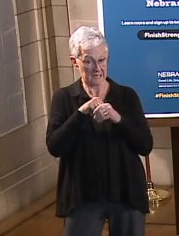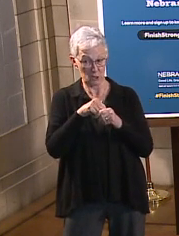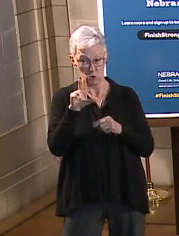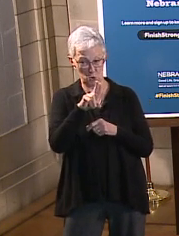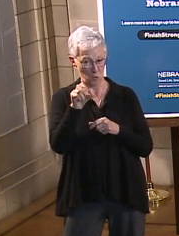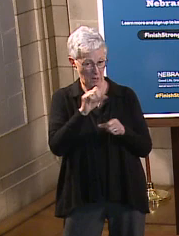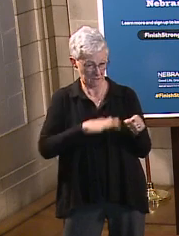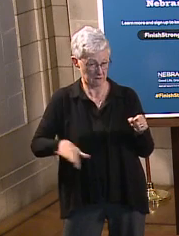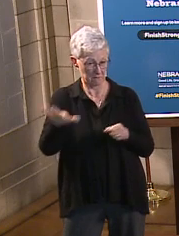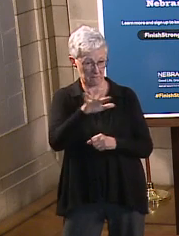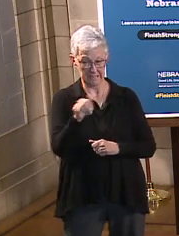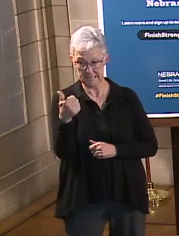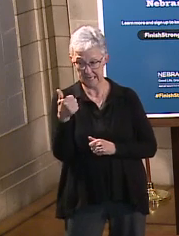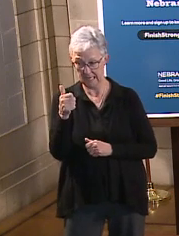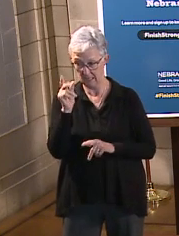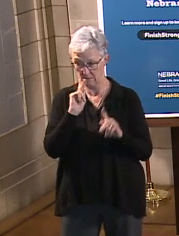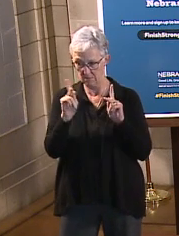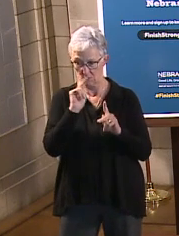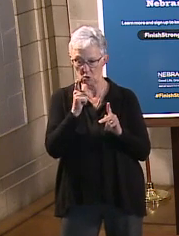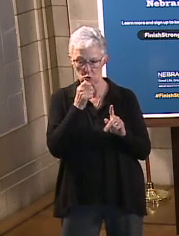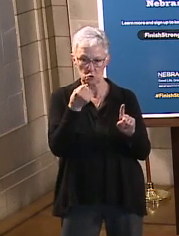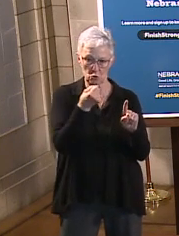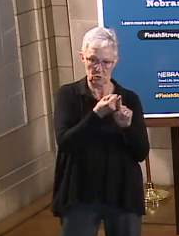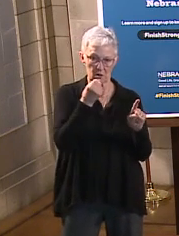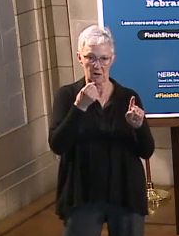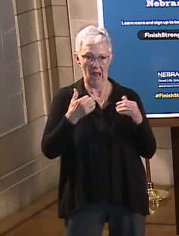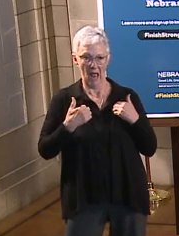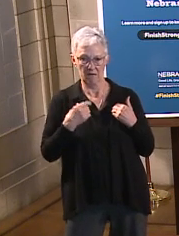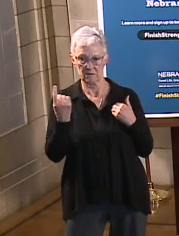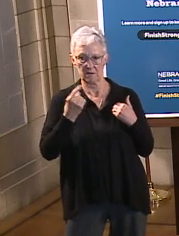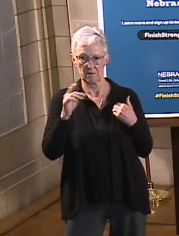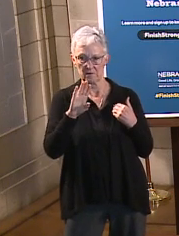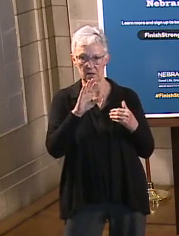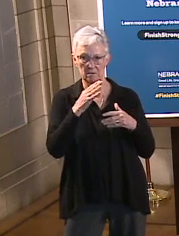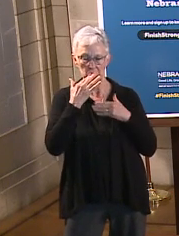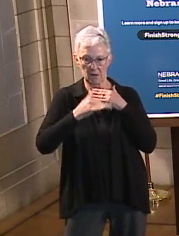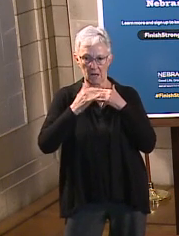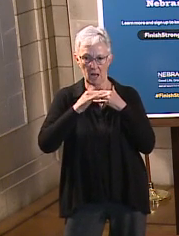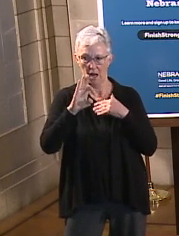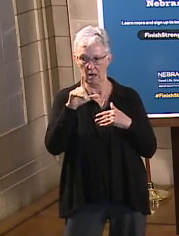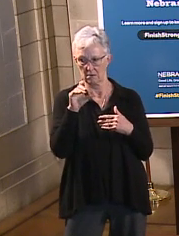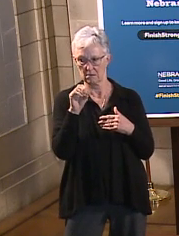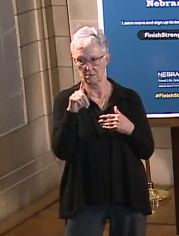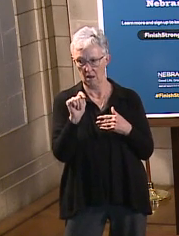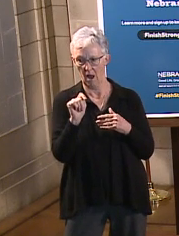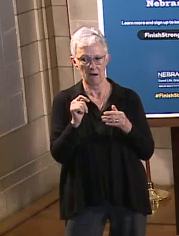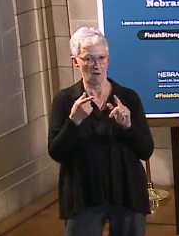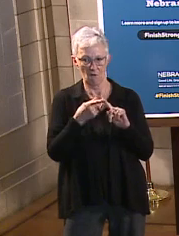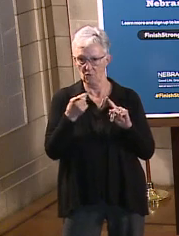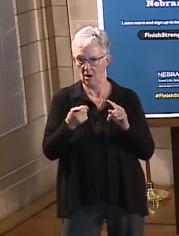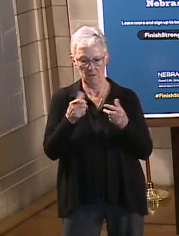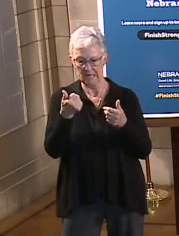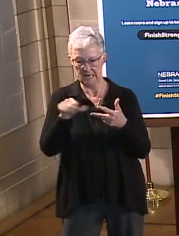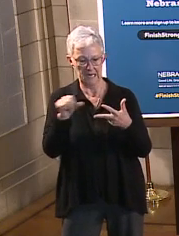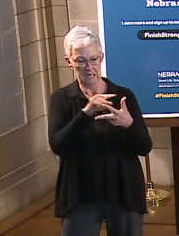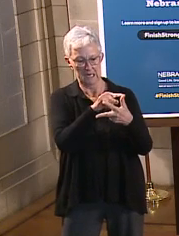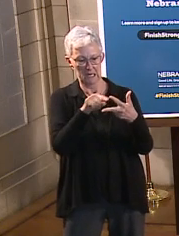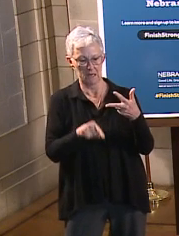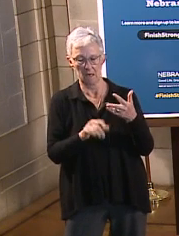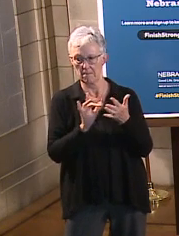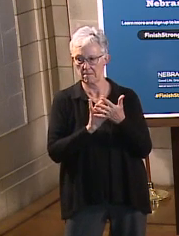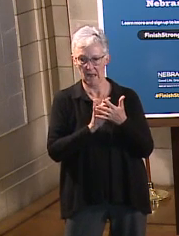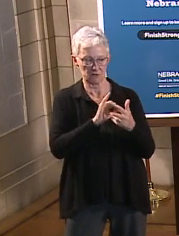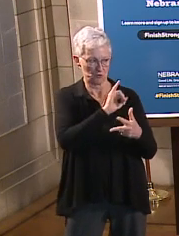States, among all of those that have been vaccinated from any of the vaccines available. Close